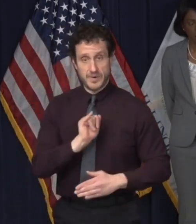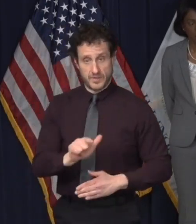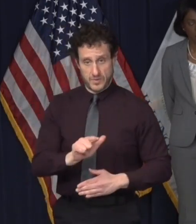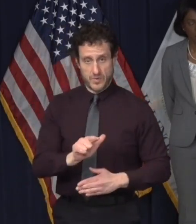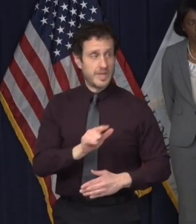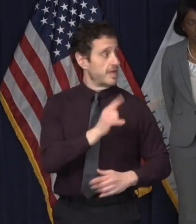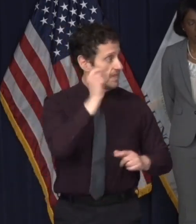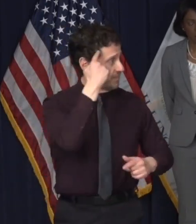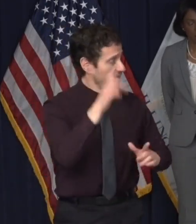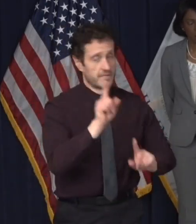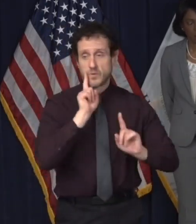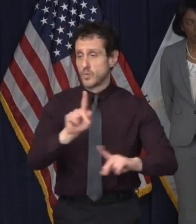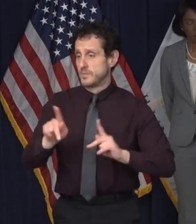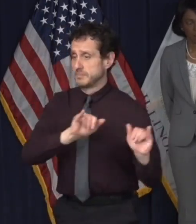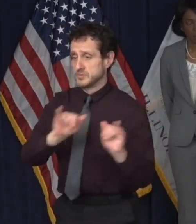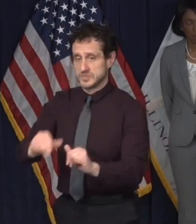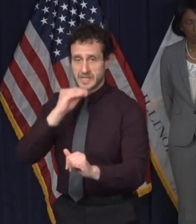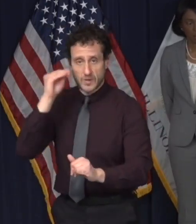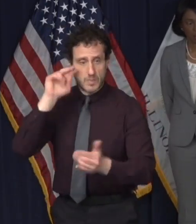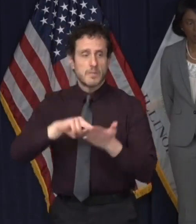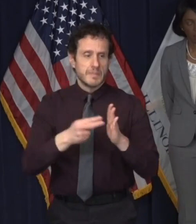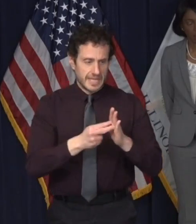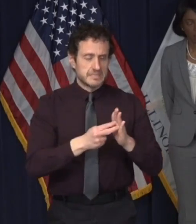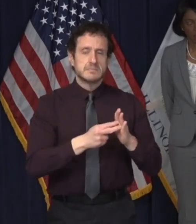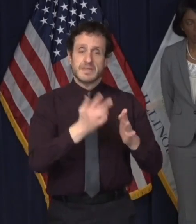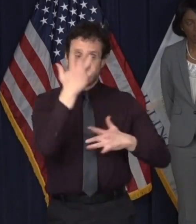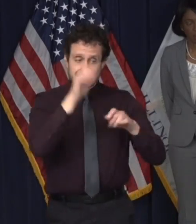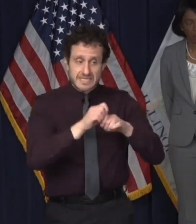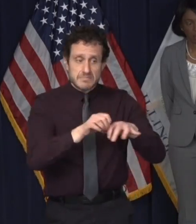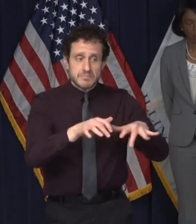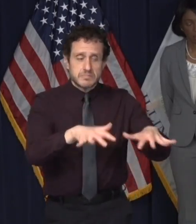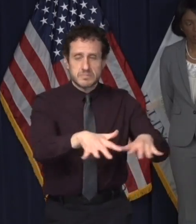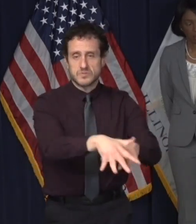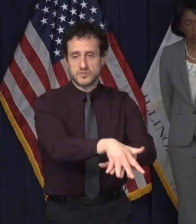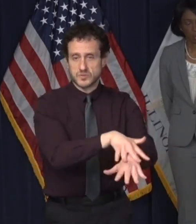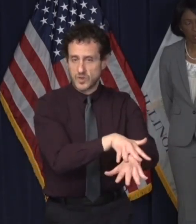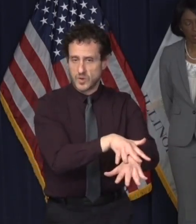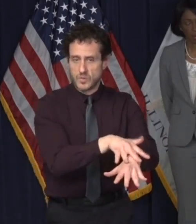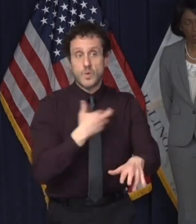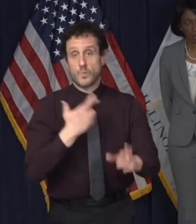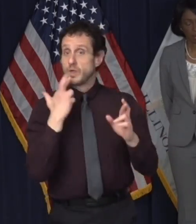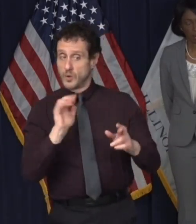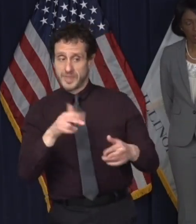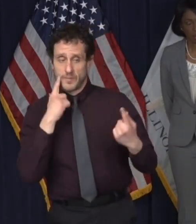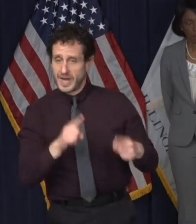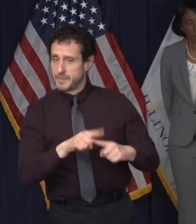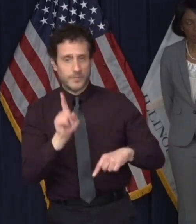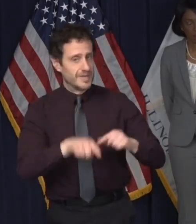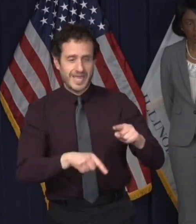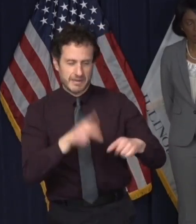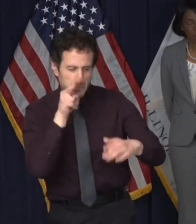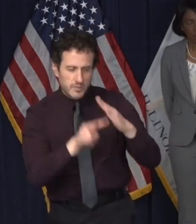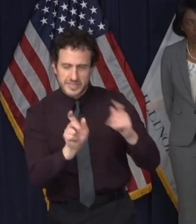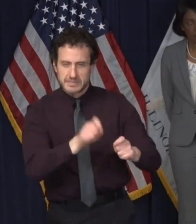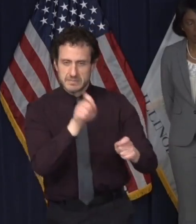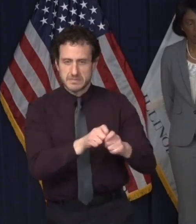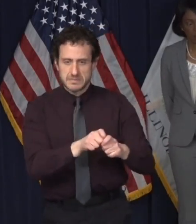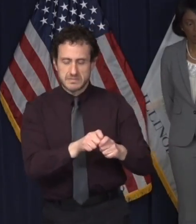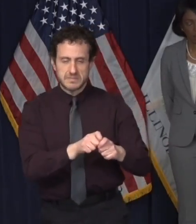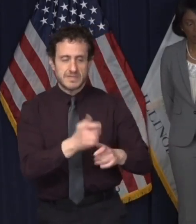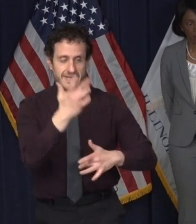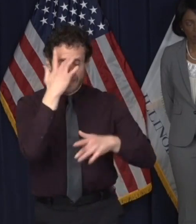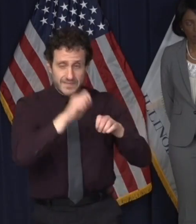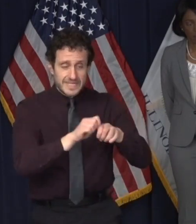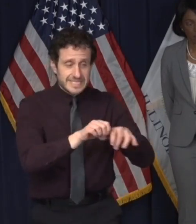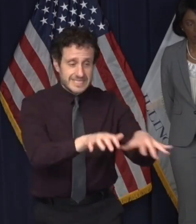of the epidemic in ways that we had hoped for but could not precisely predict. The epidemic is like a rocket that you can move by